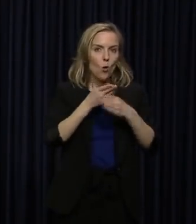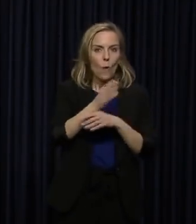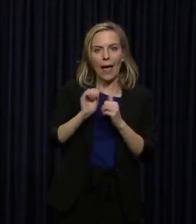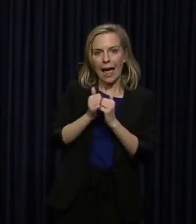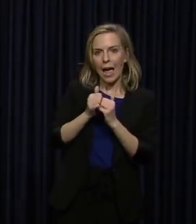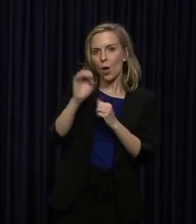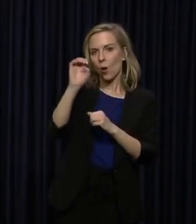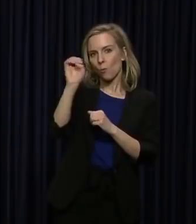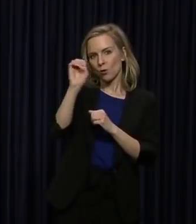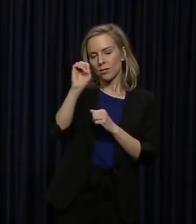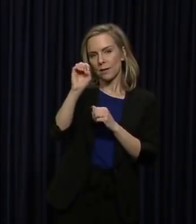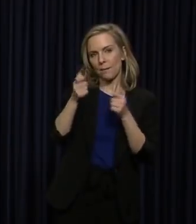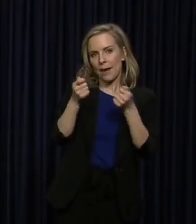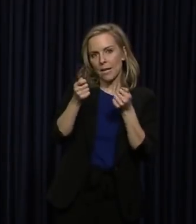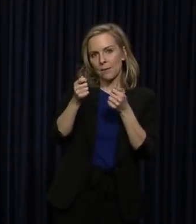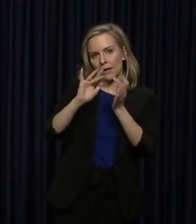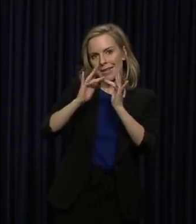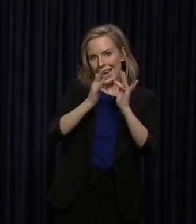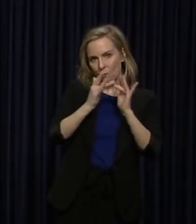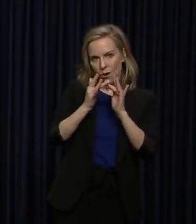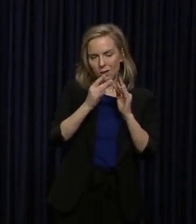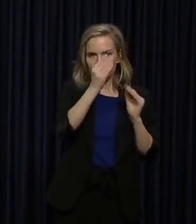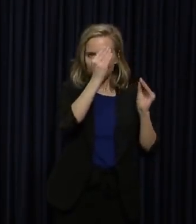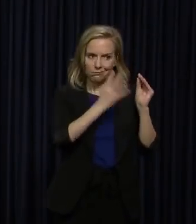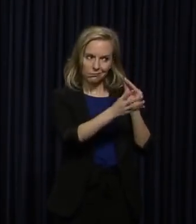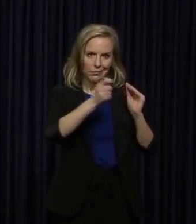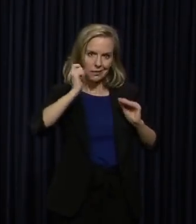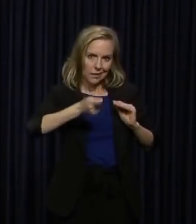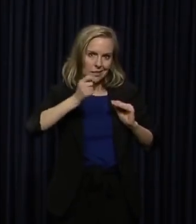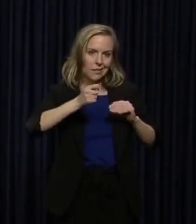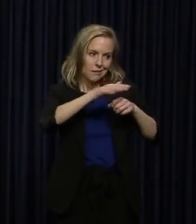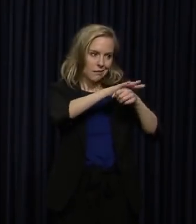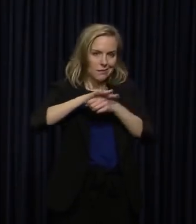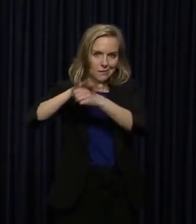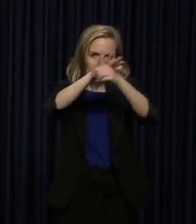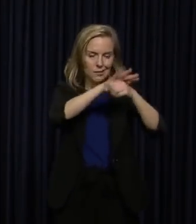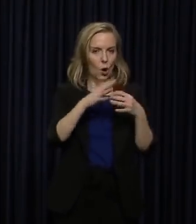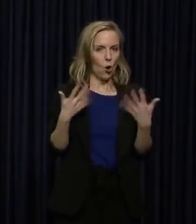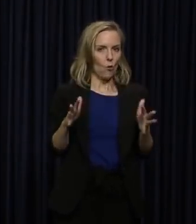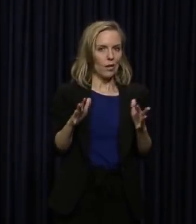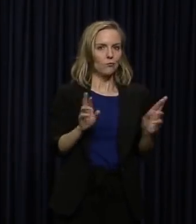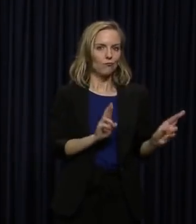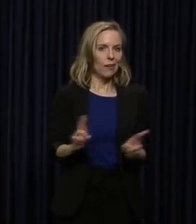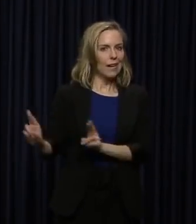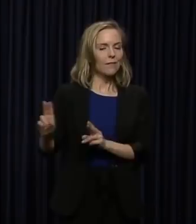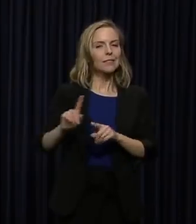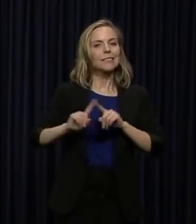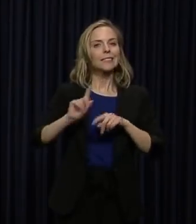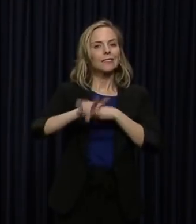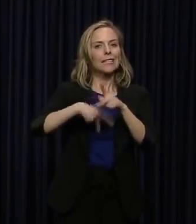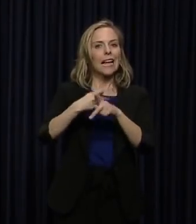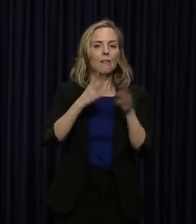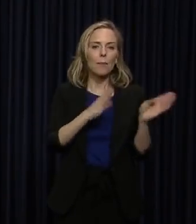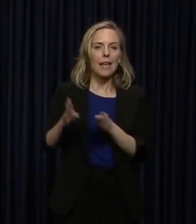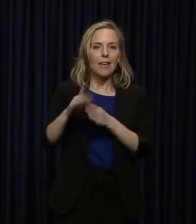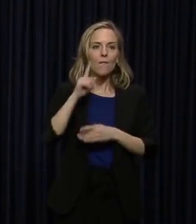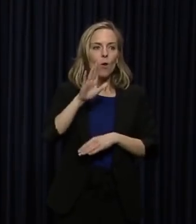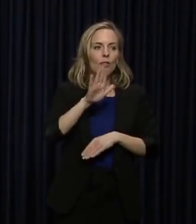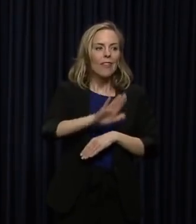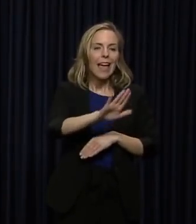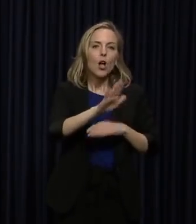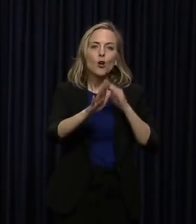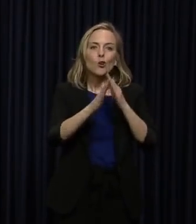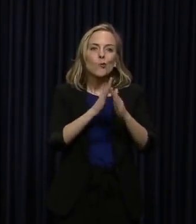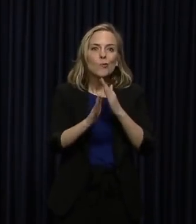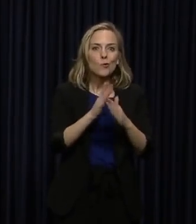Management Network. And we're going to be asking them, I know they're already doing it, to do different planning in their community